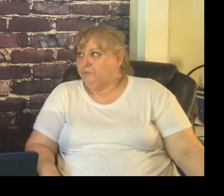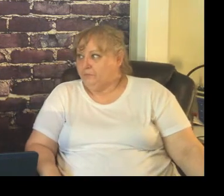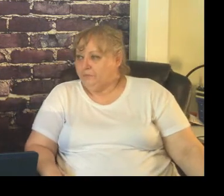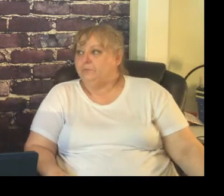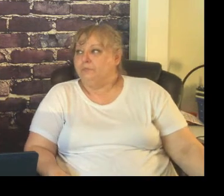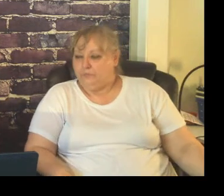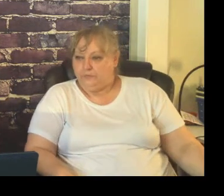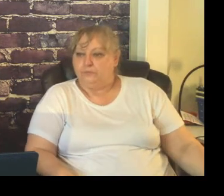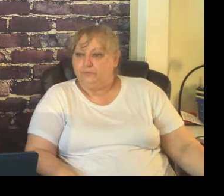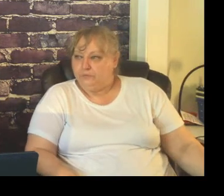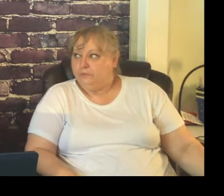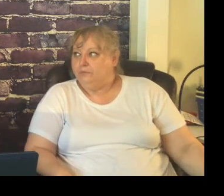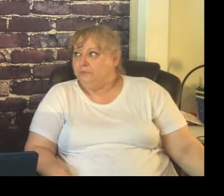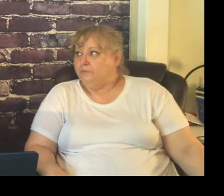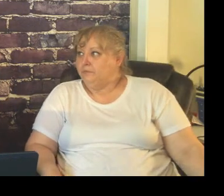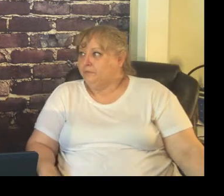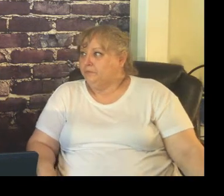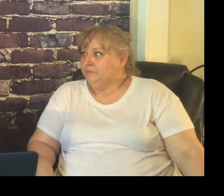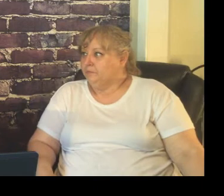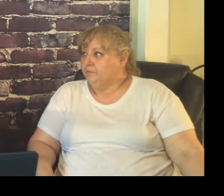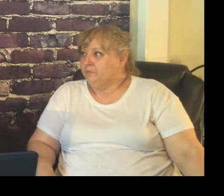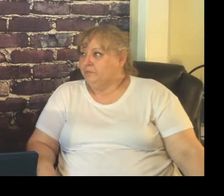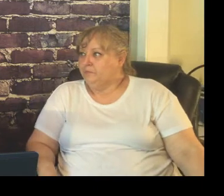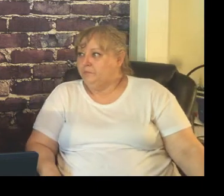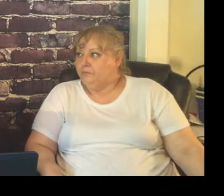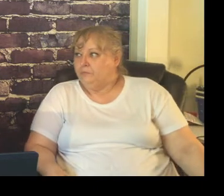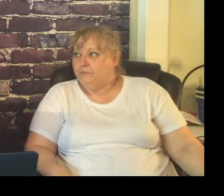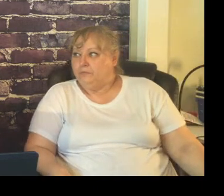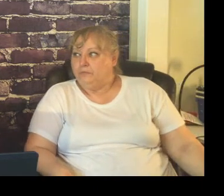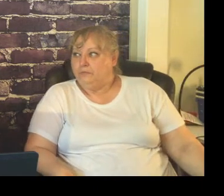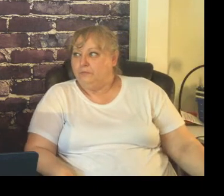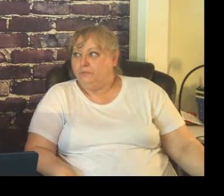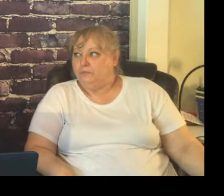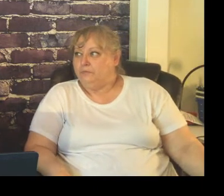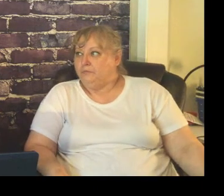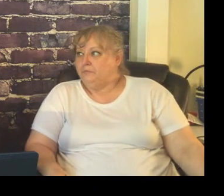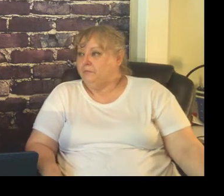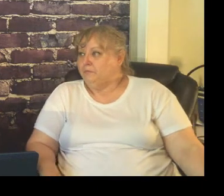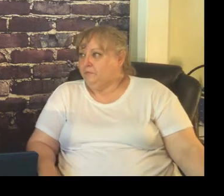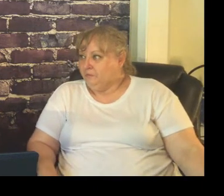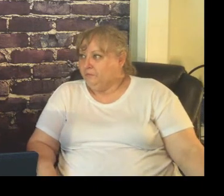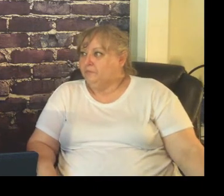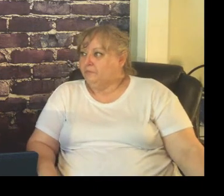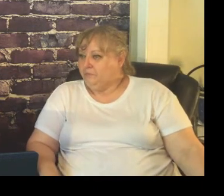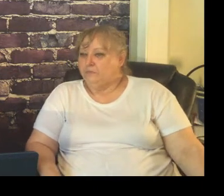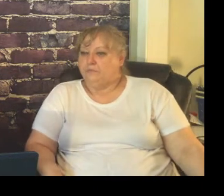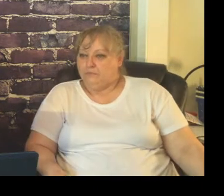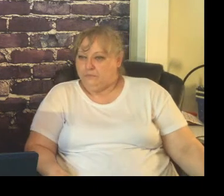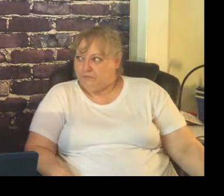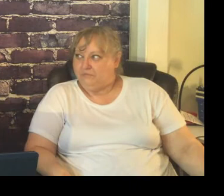about them and I always had a thing where being from Kansas City born and raised